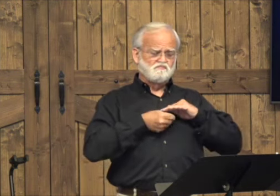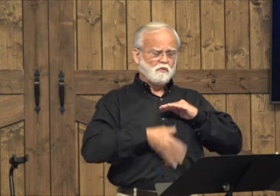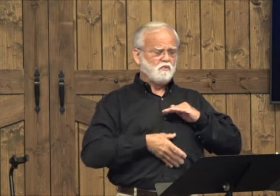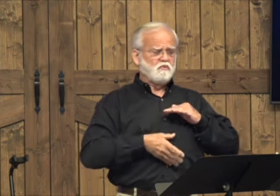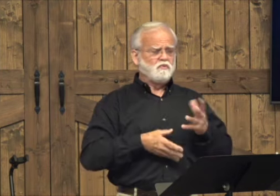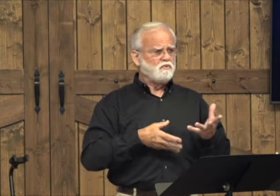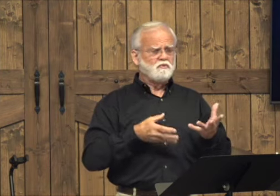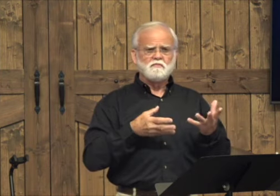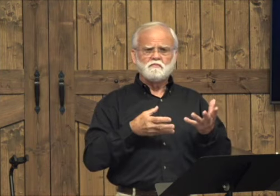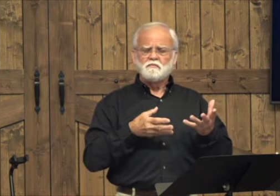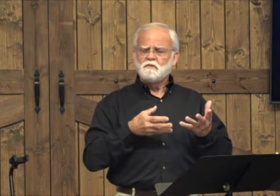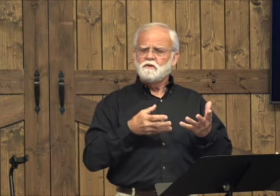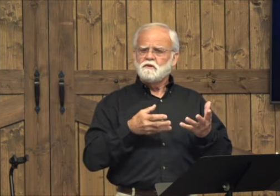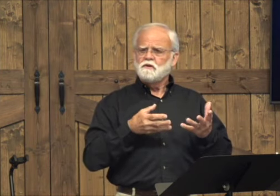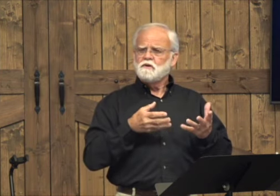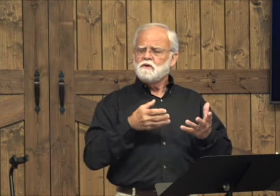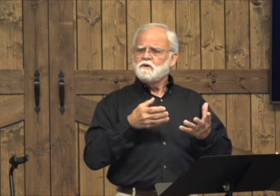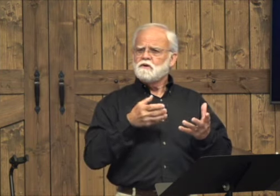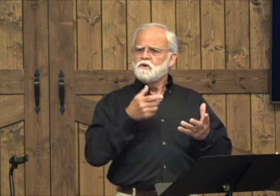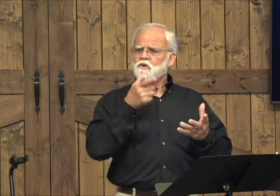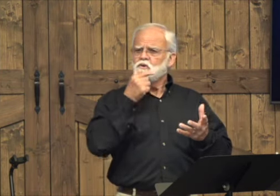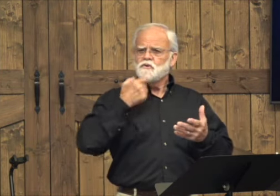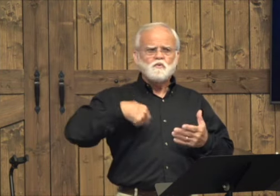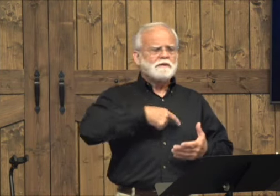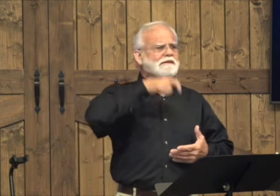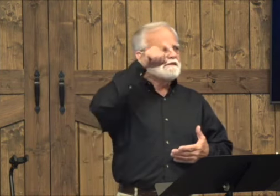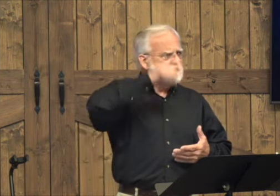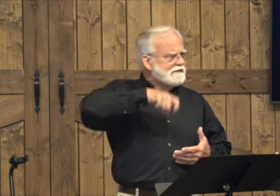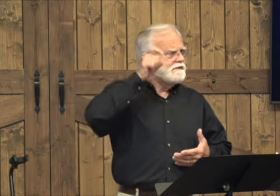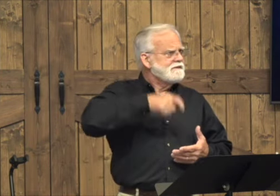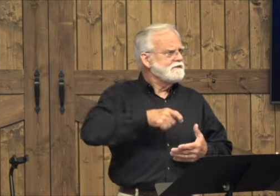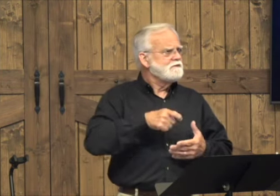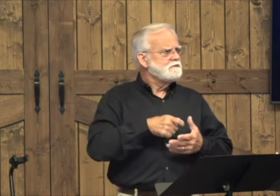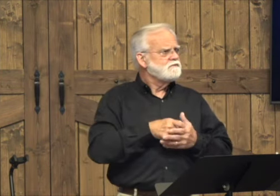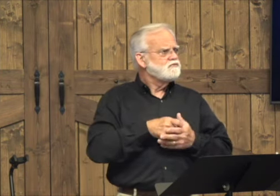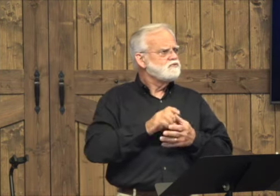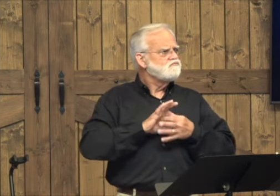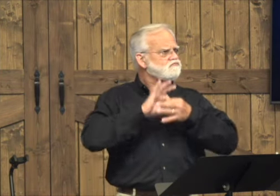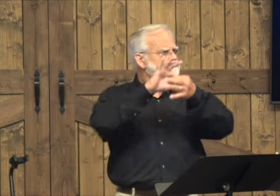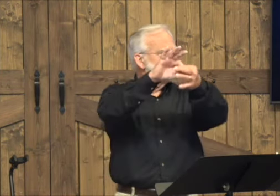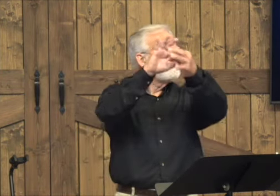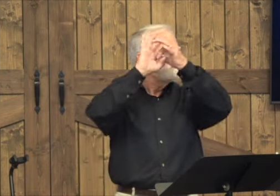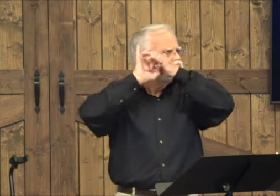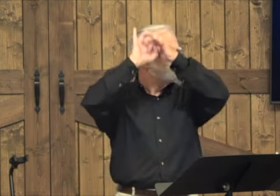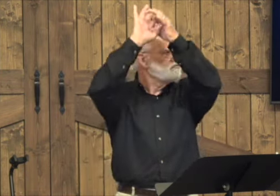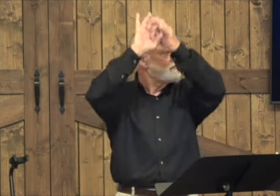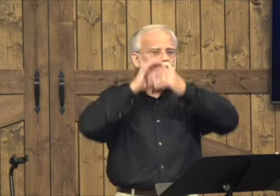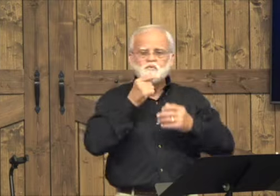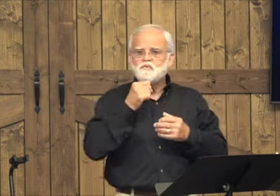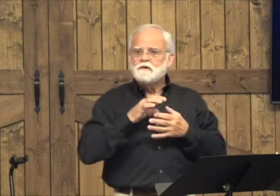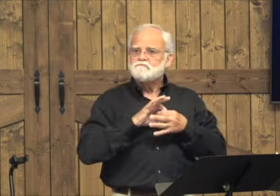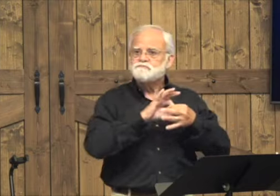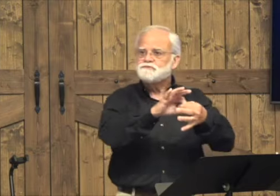you know, when you really feel overwhelmed with our problems, we knew,